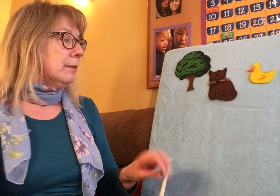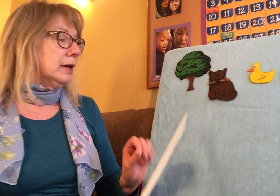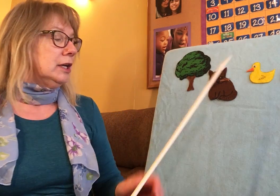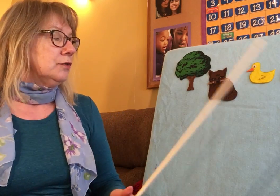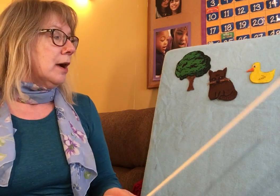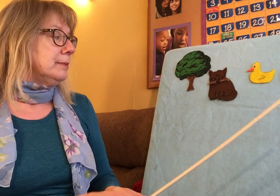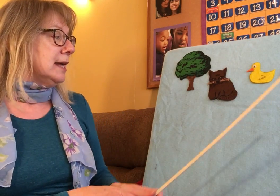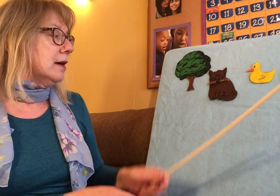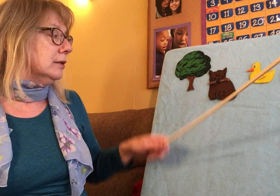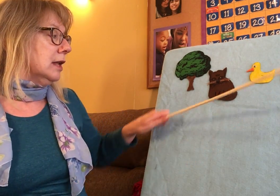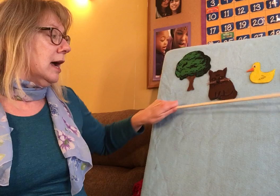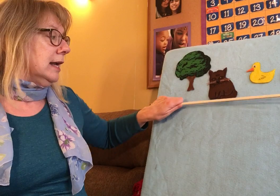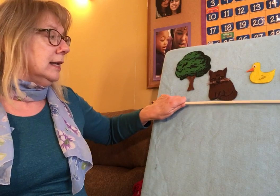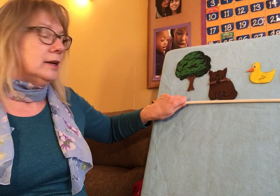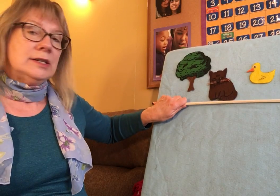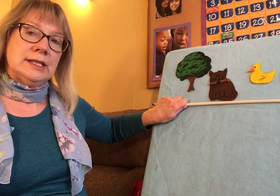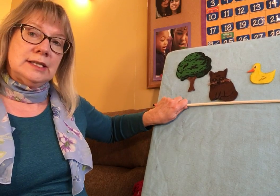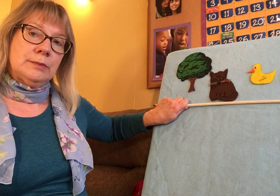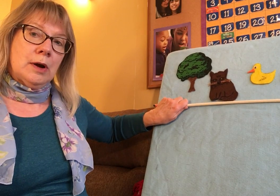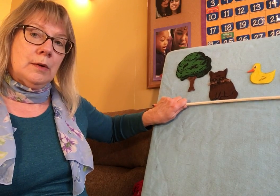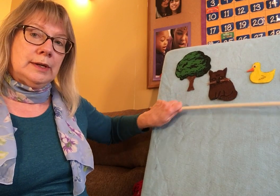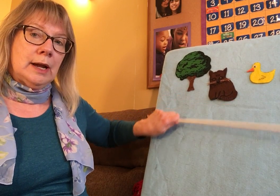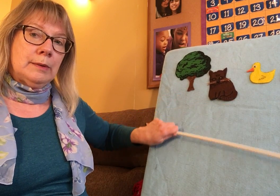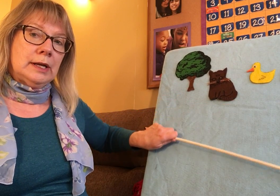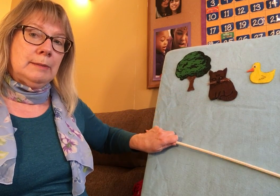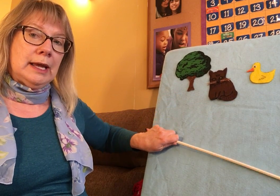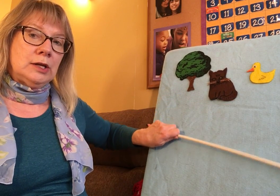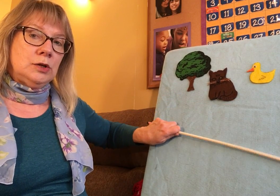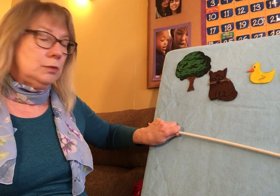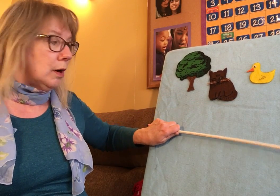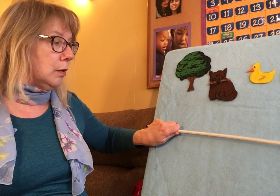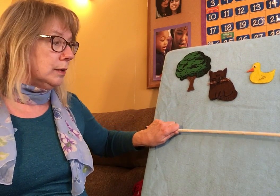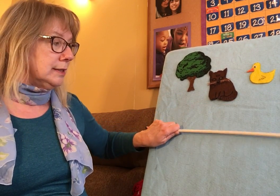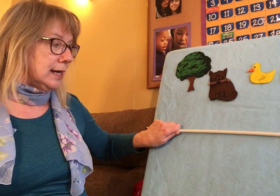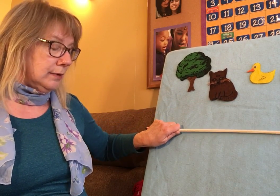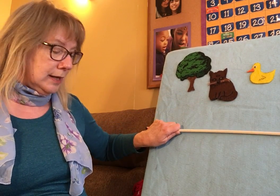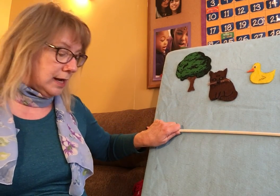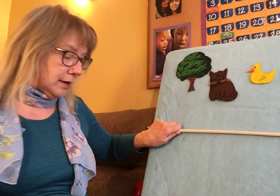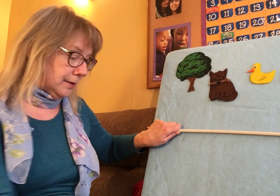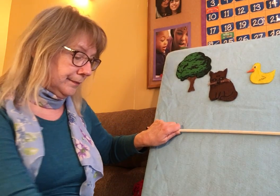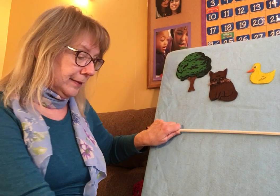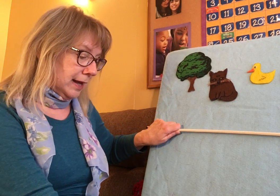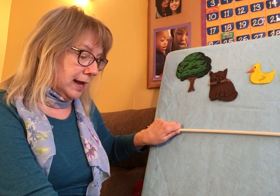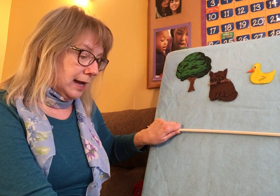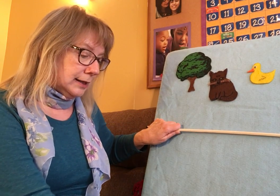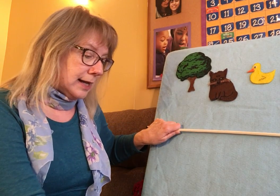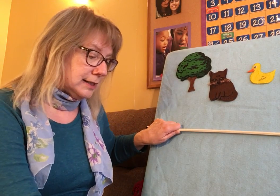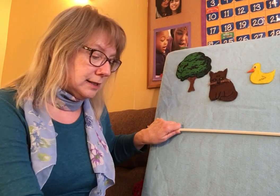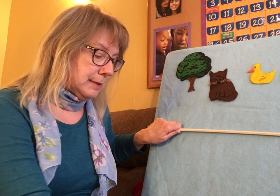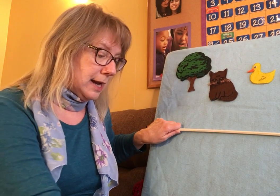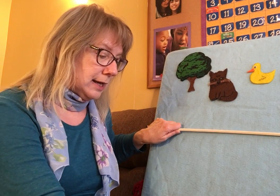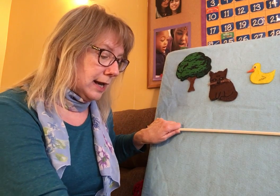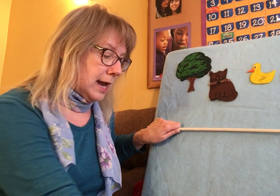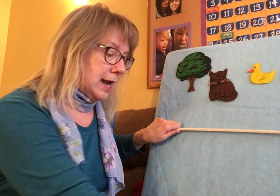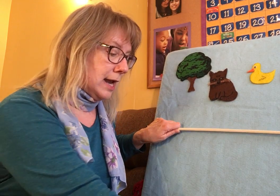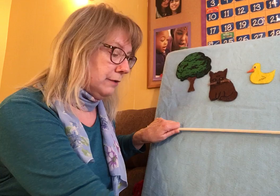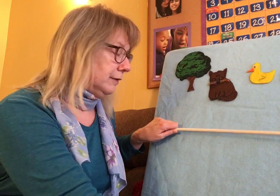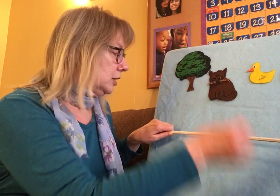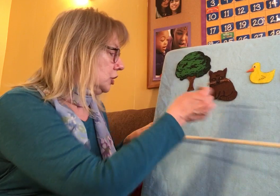we're going to drop down a line. Here's this row. Now we're going to make a new row down here. And let's make a fish.